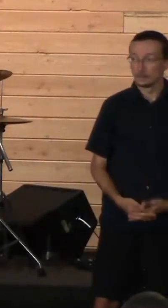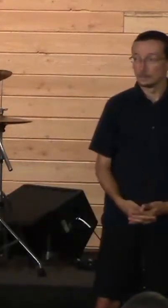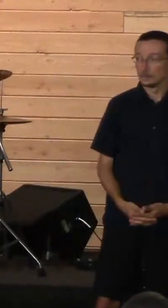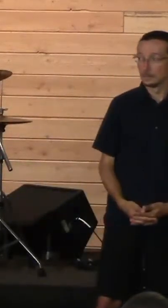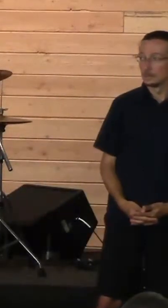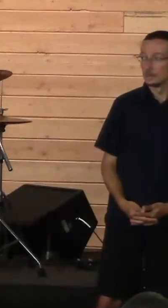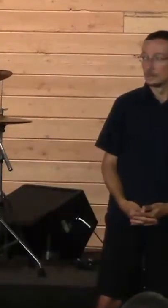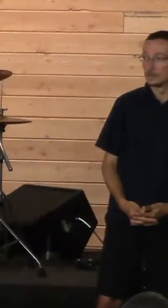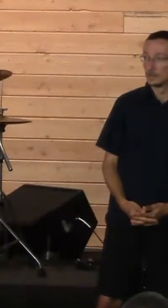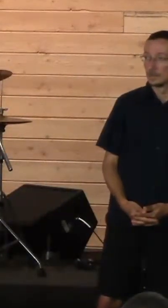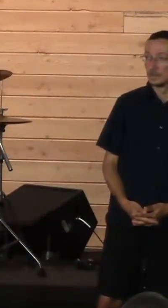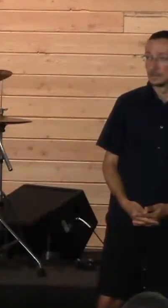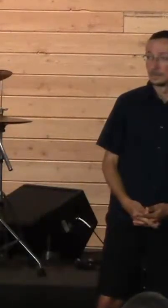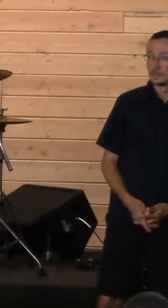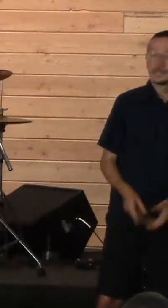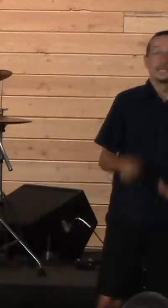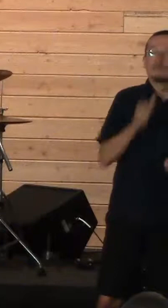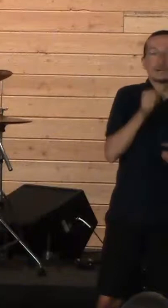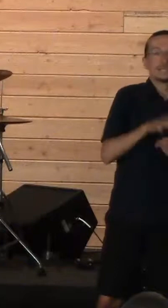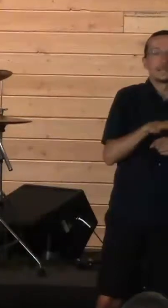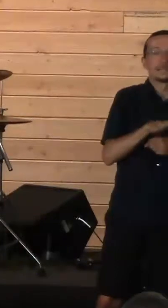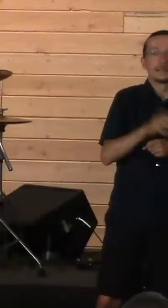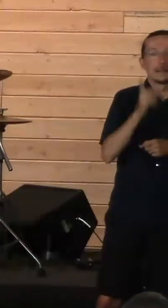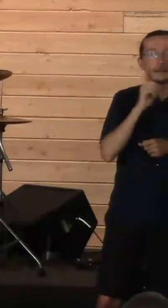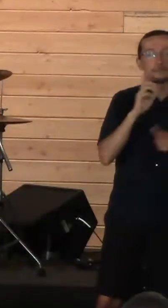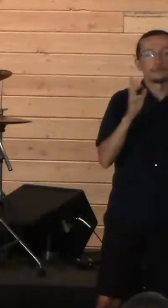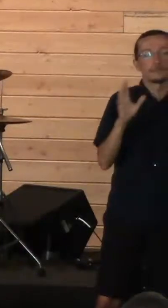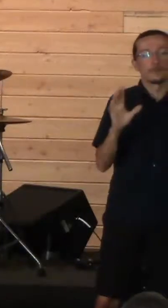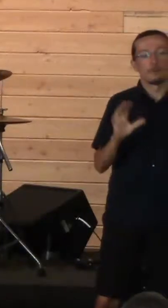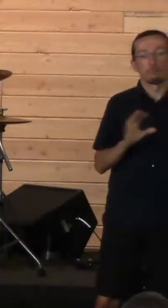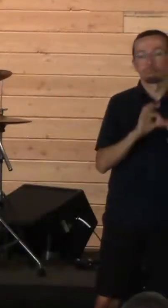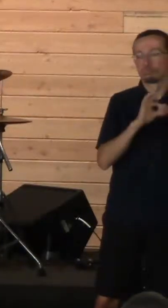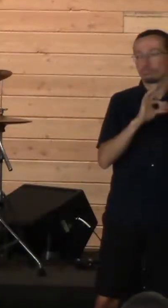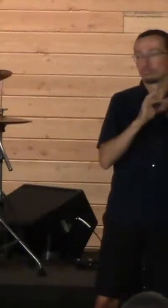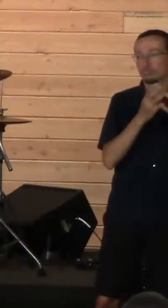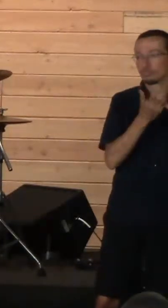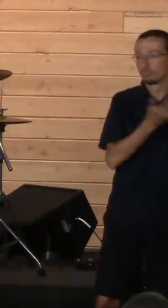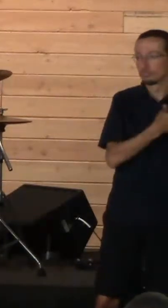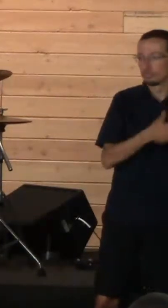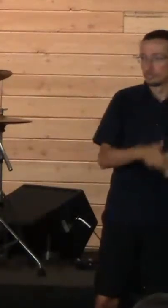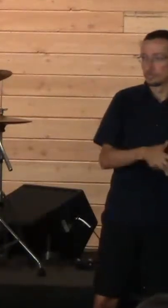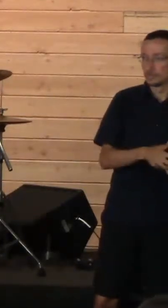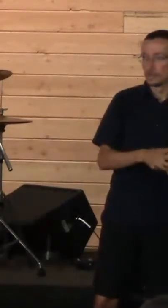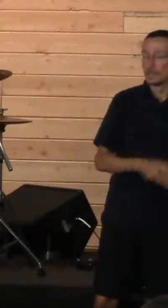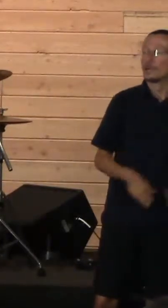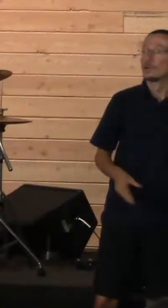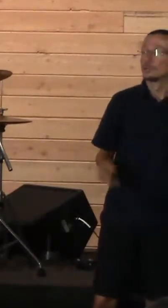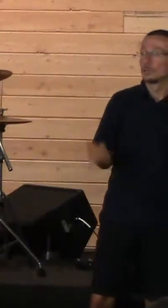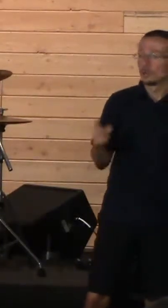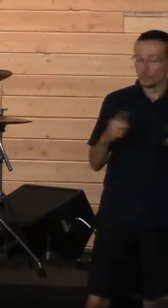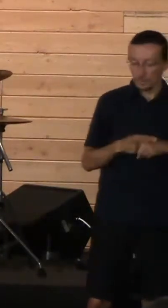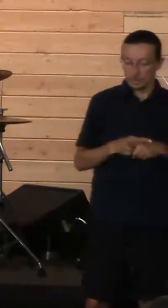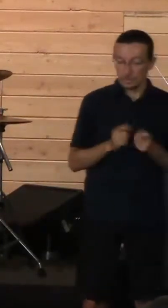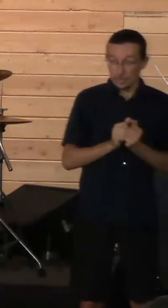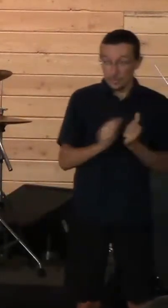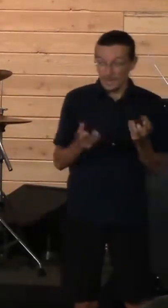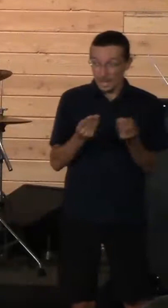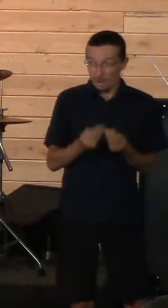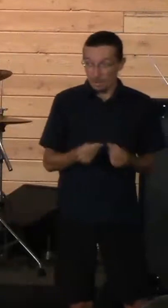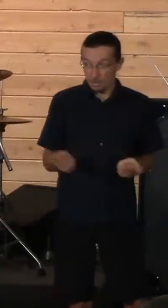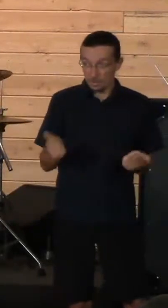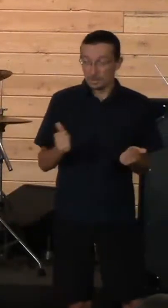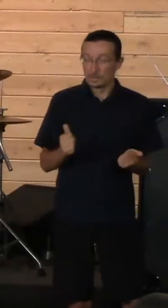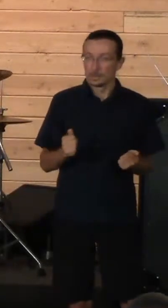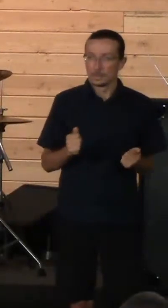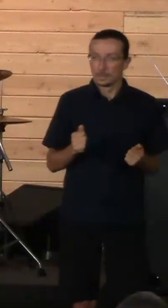It just wasn't enough for reconciliation. And so unresolved conflict can be this sneaky thing in our lives that can wreak